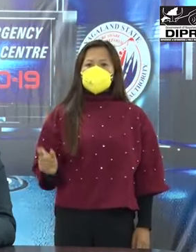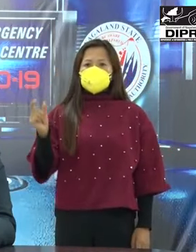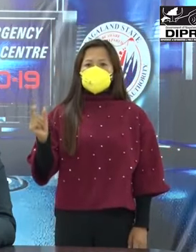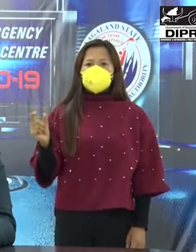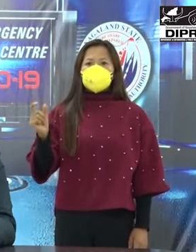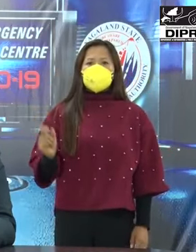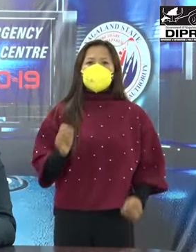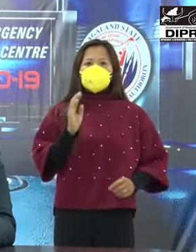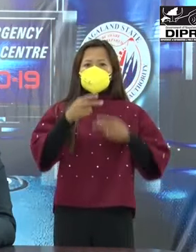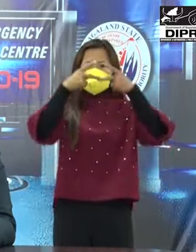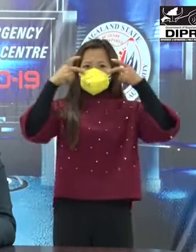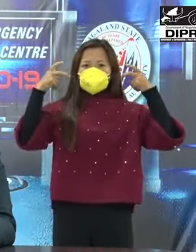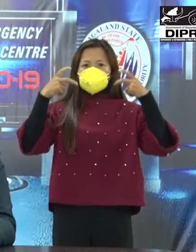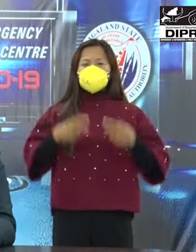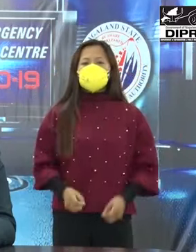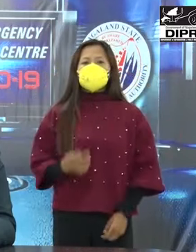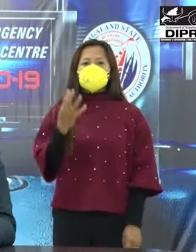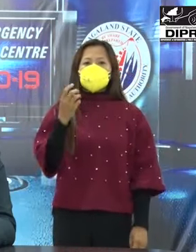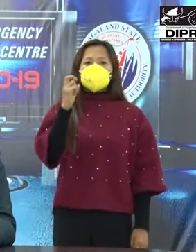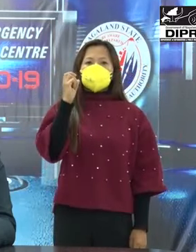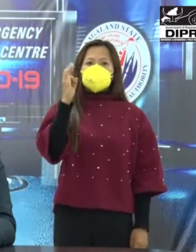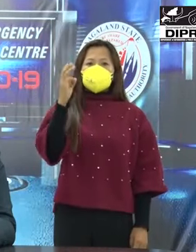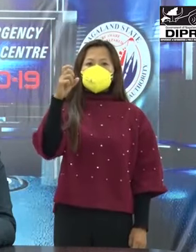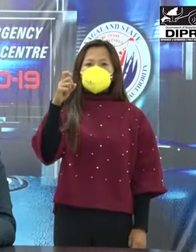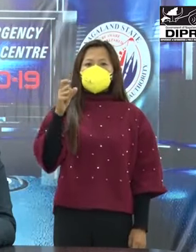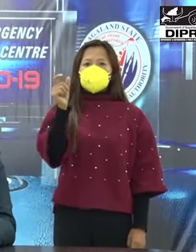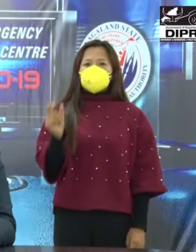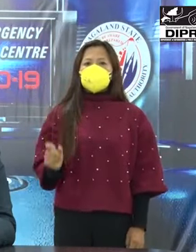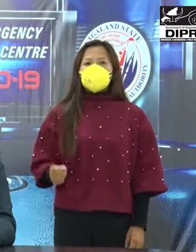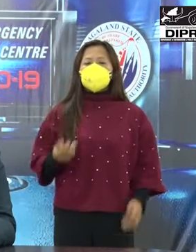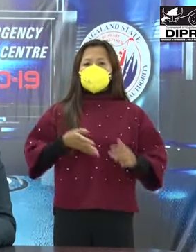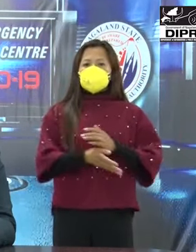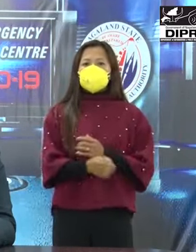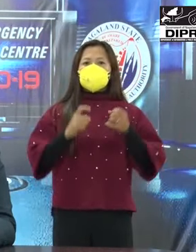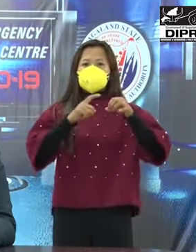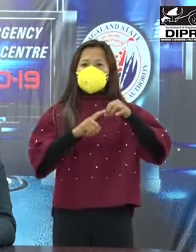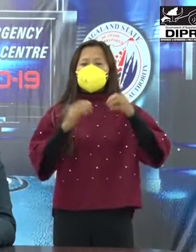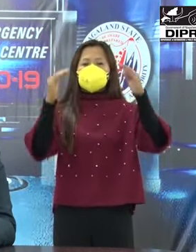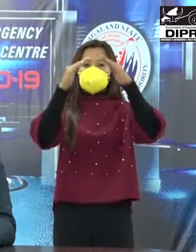have been screened and a total of 37 persons are under facility quarantine.